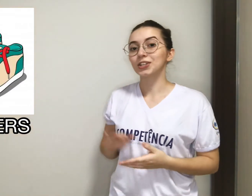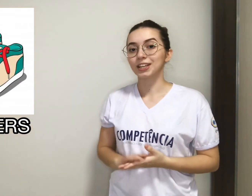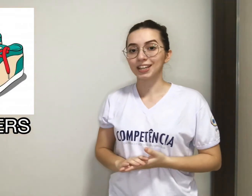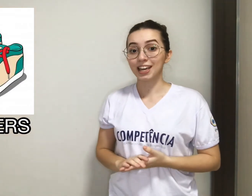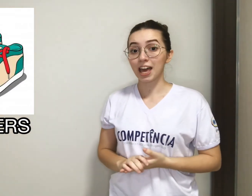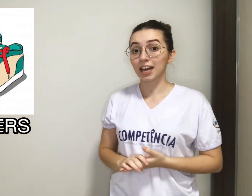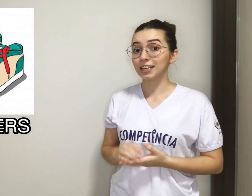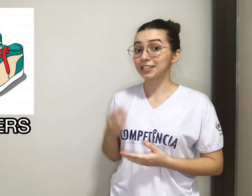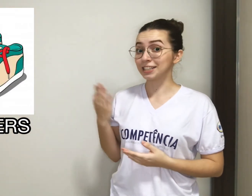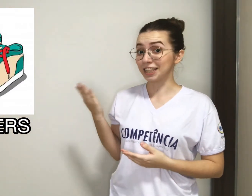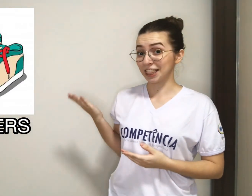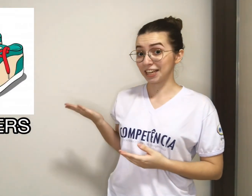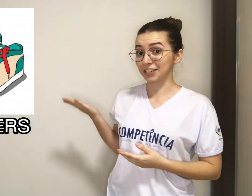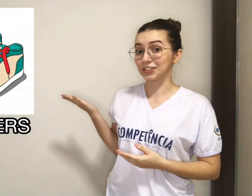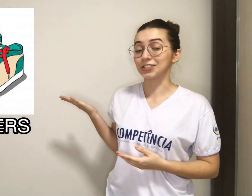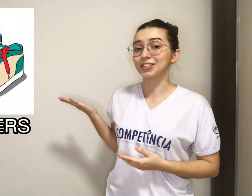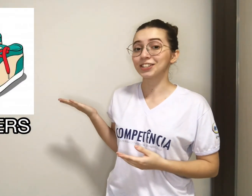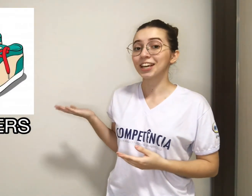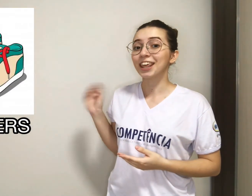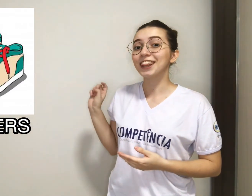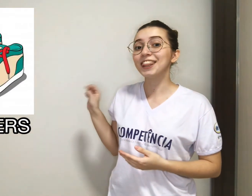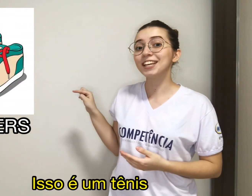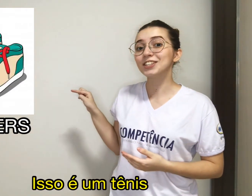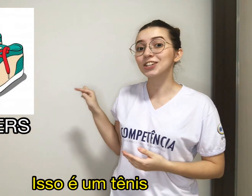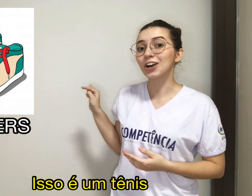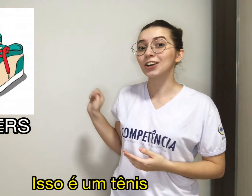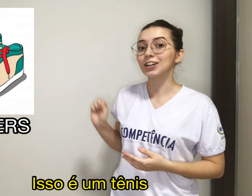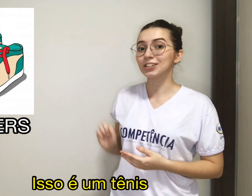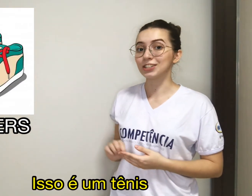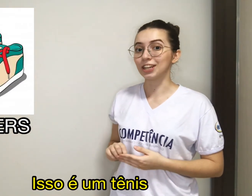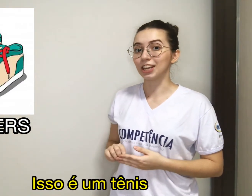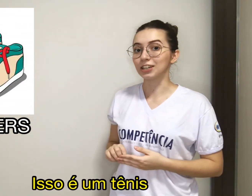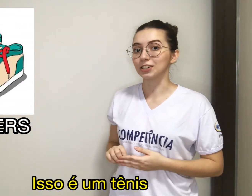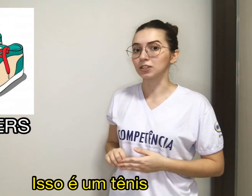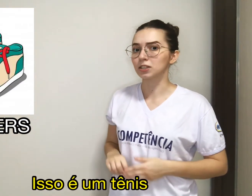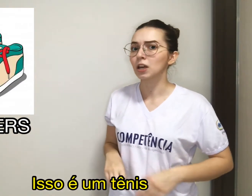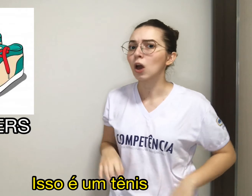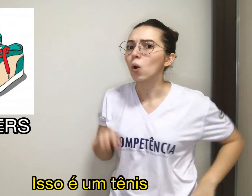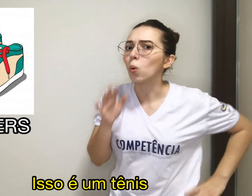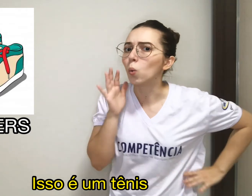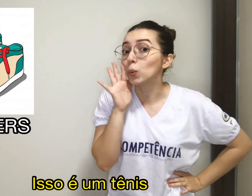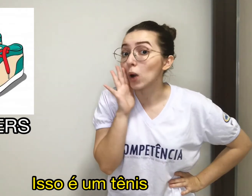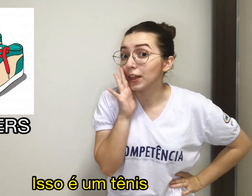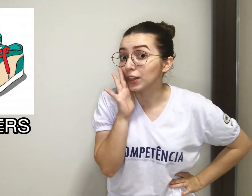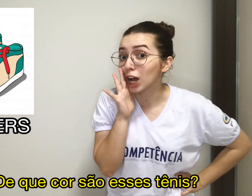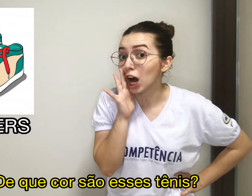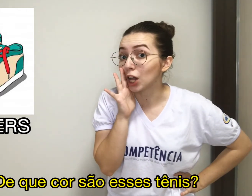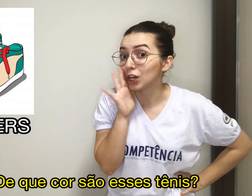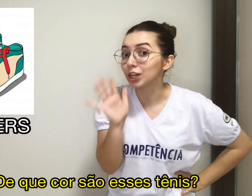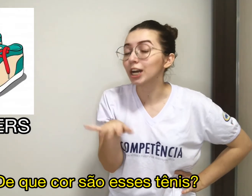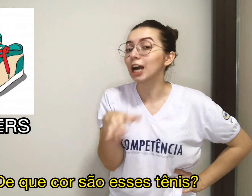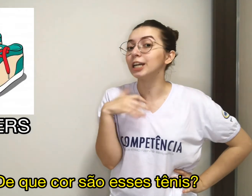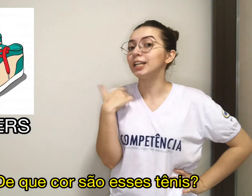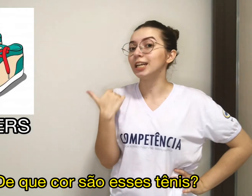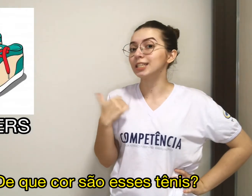these are sneakers. What color are these